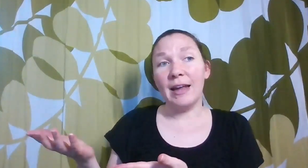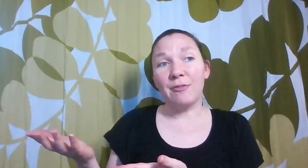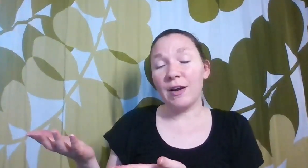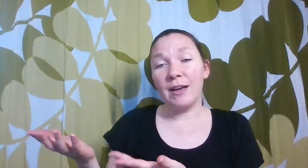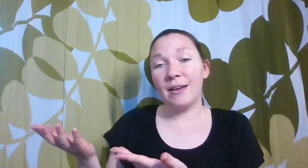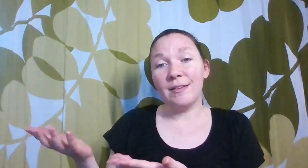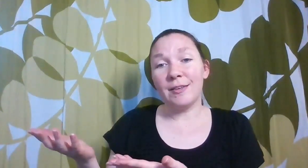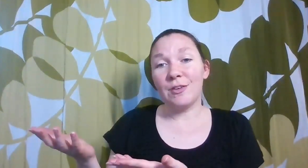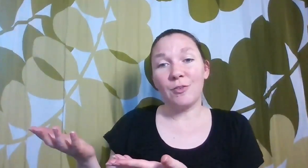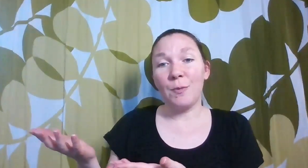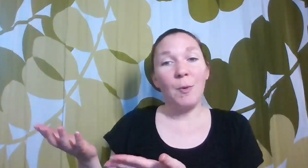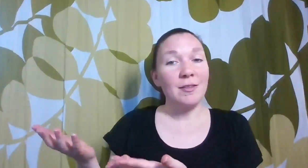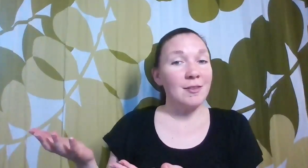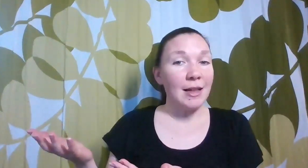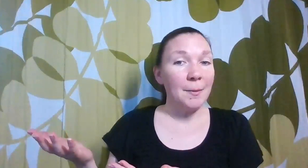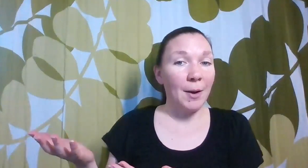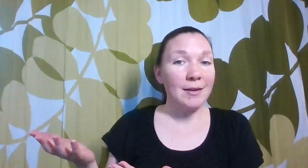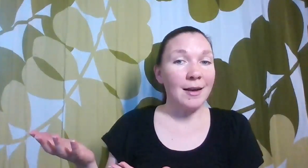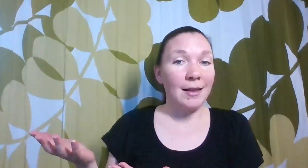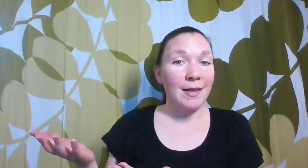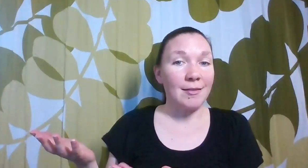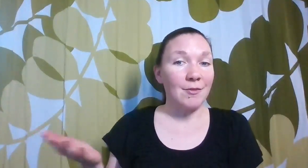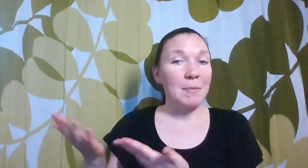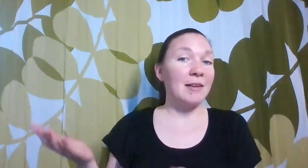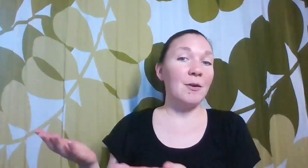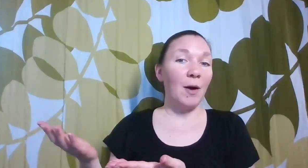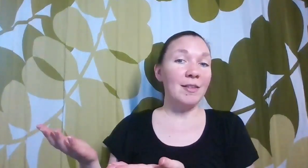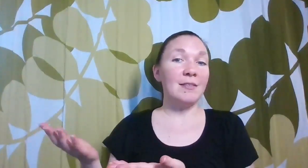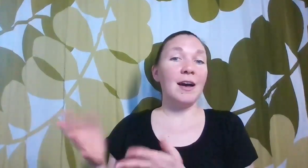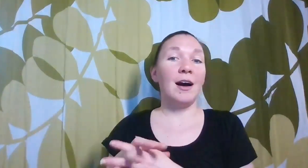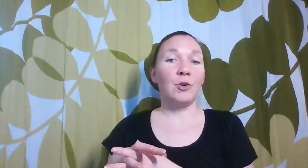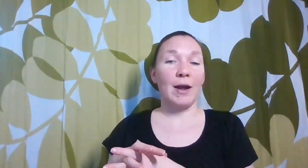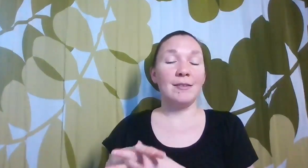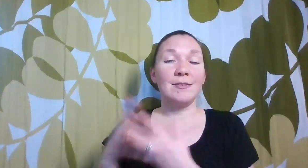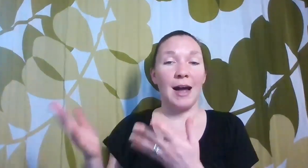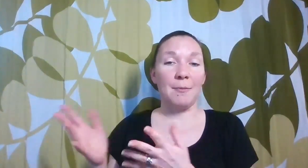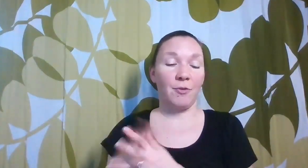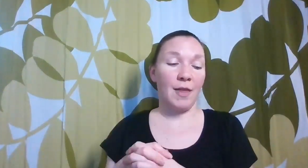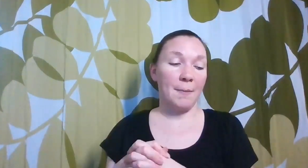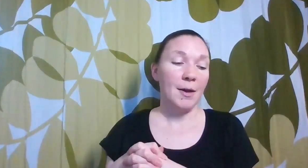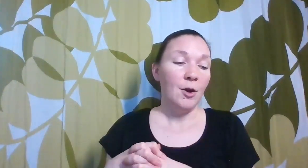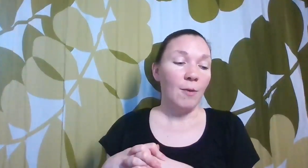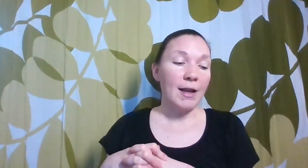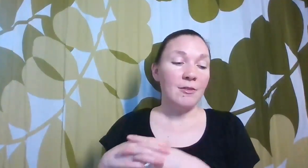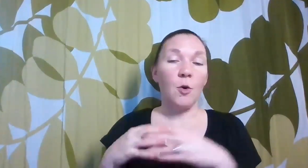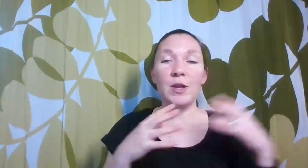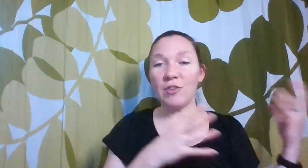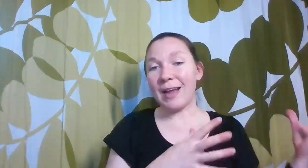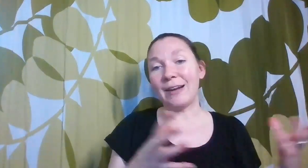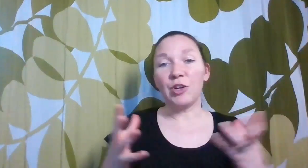every Indigenous group wants to celebrate Thanksgiving because it wasn't a great time for them, right? So we just kind of